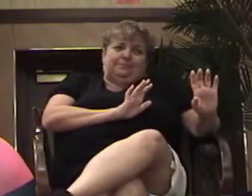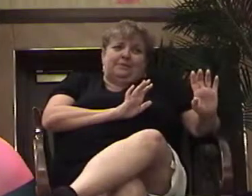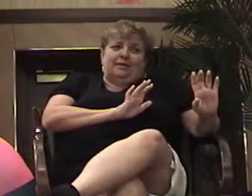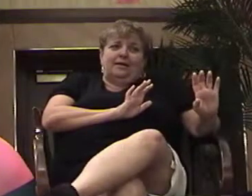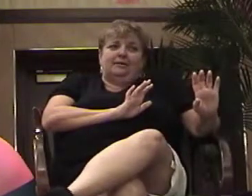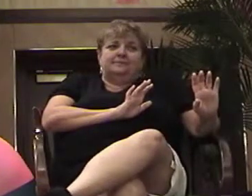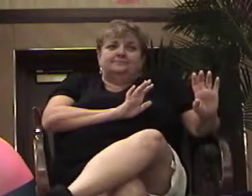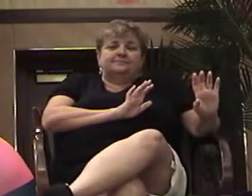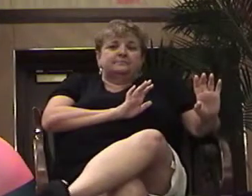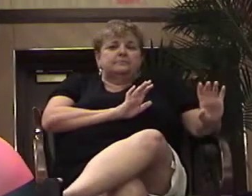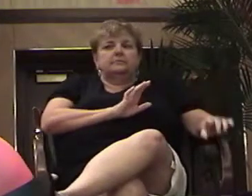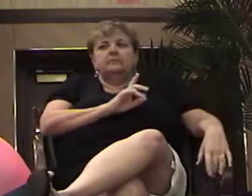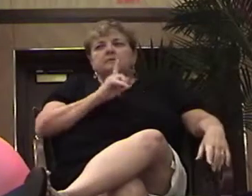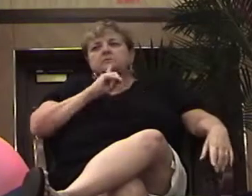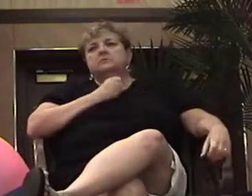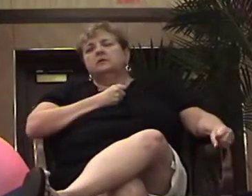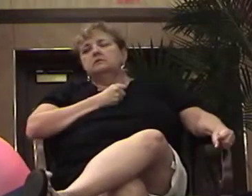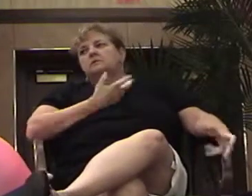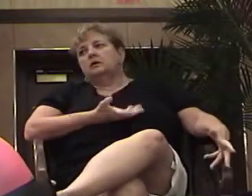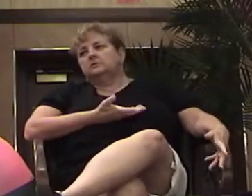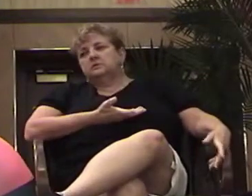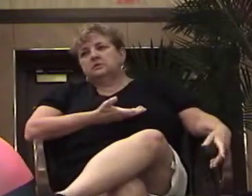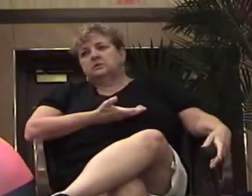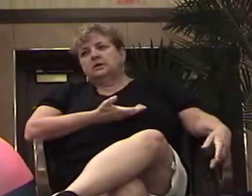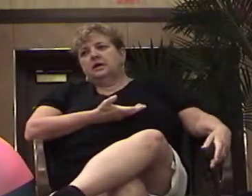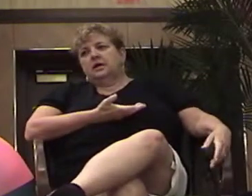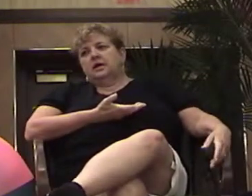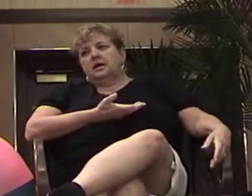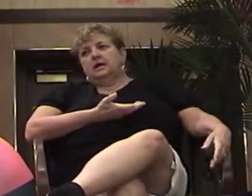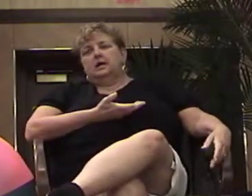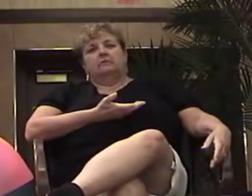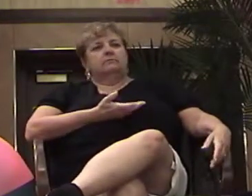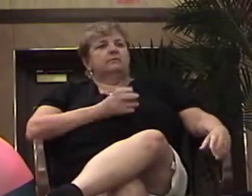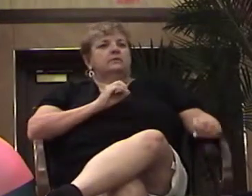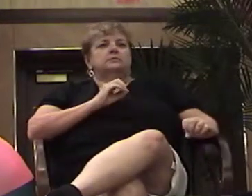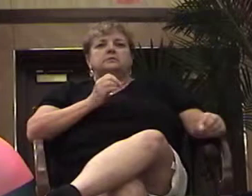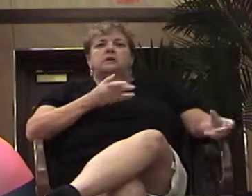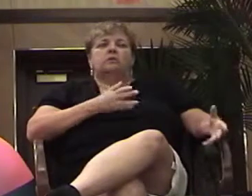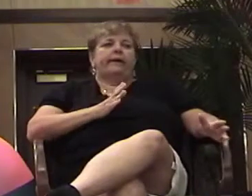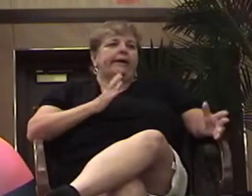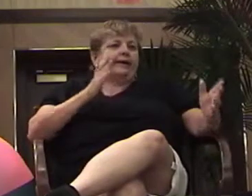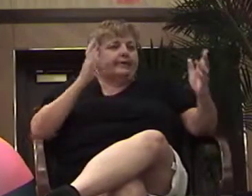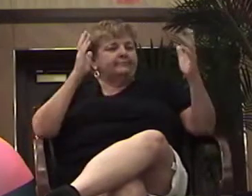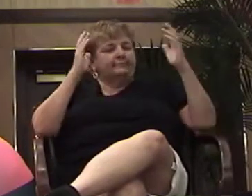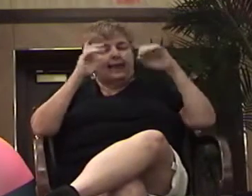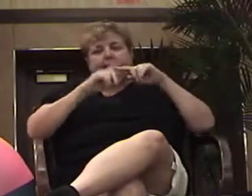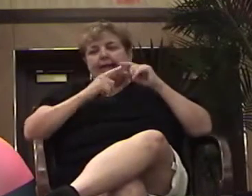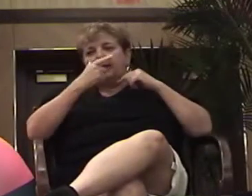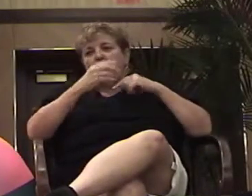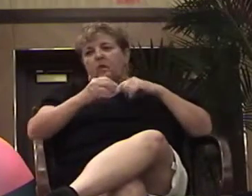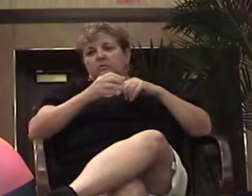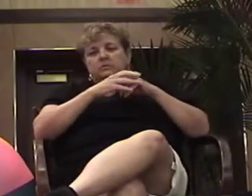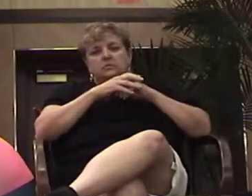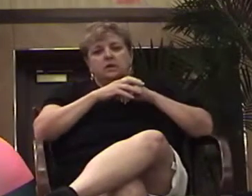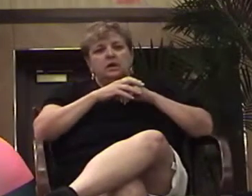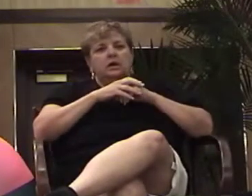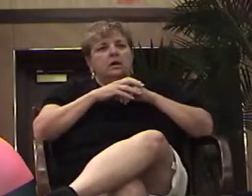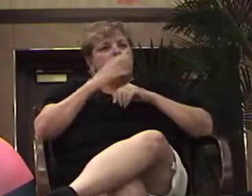Oh, I was so exhausted. said, there's no way I can go. But I knew I had to. I didn't want you all to